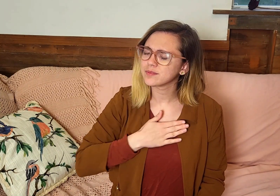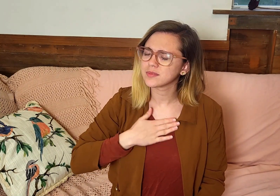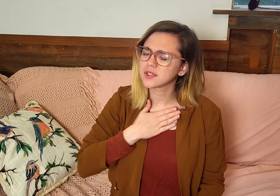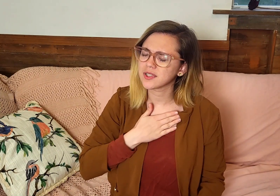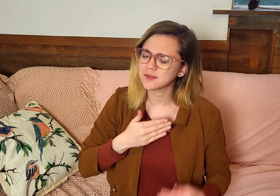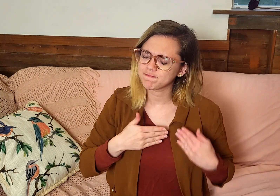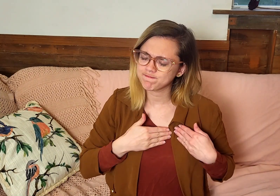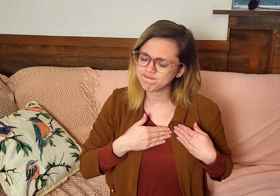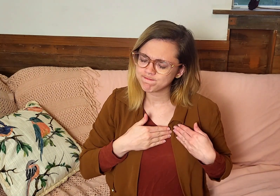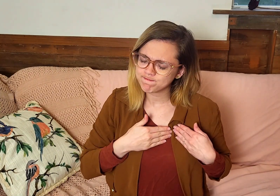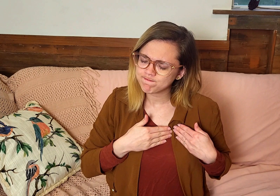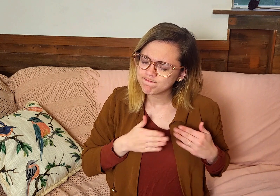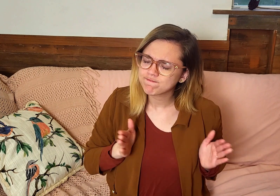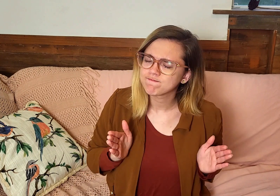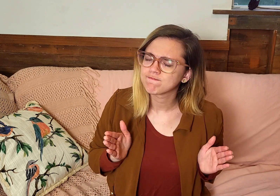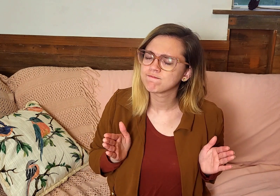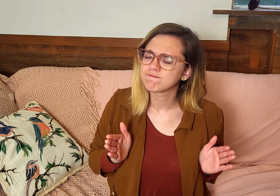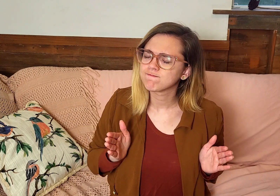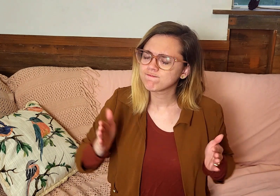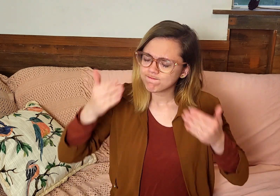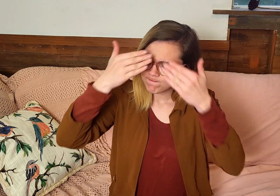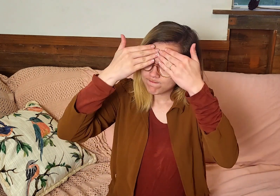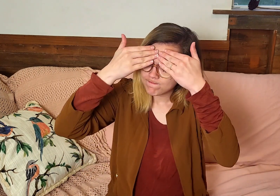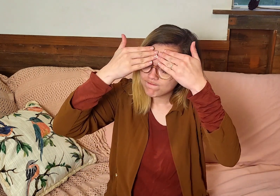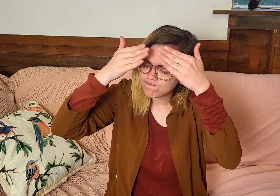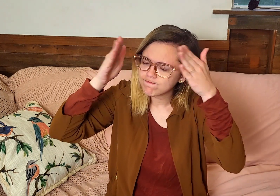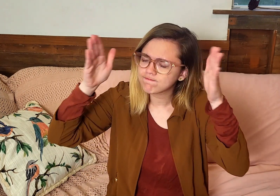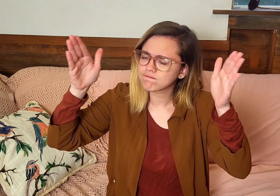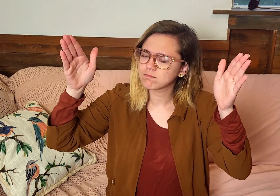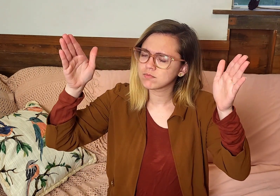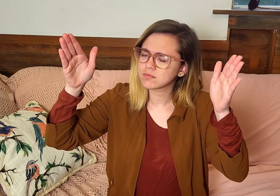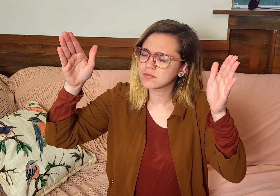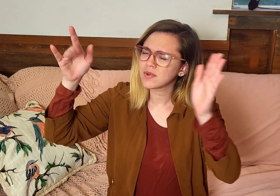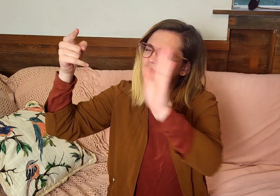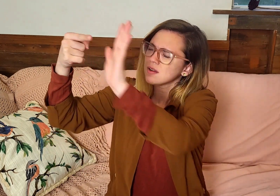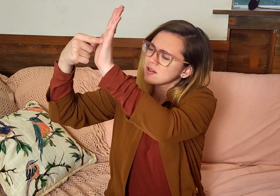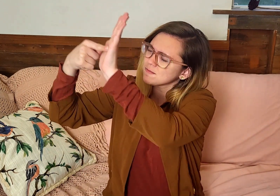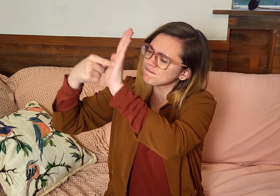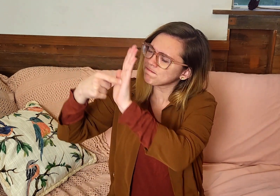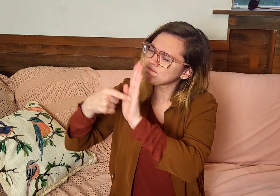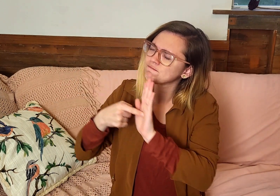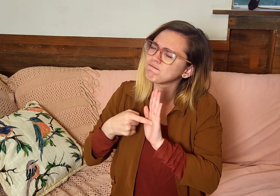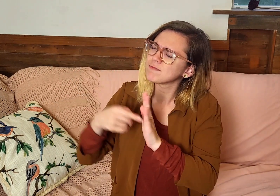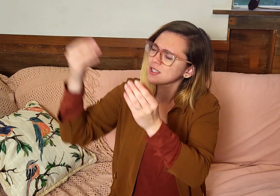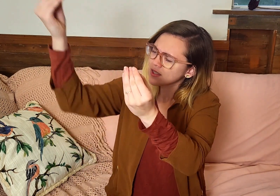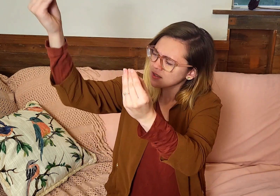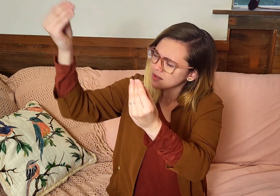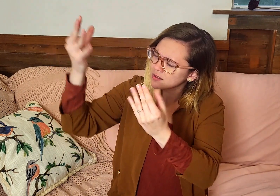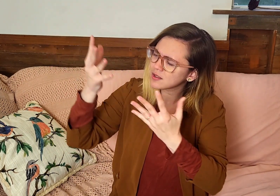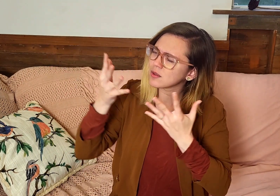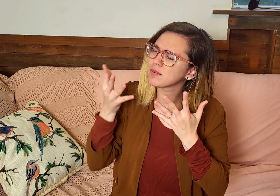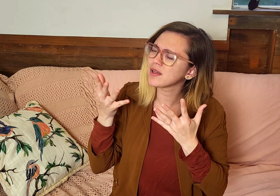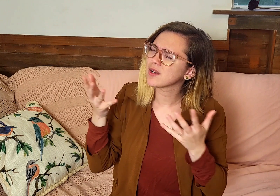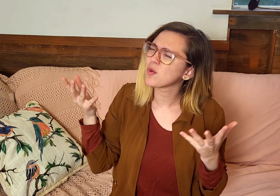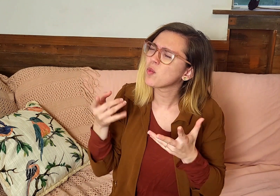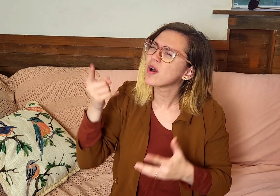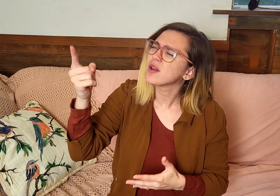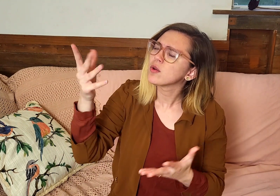God, please open my heart and open my mind. Show me, reveal